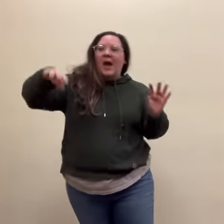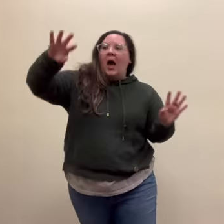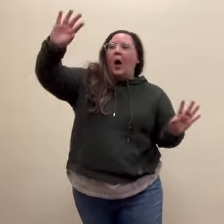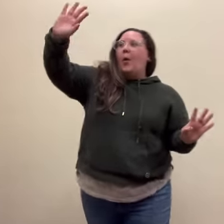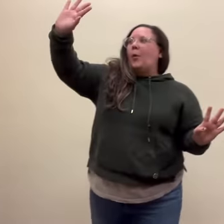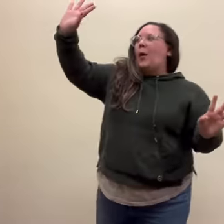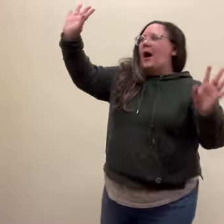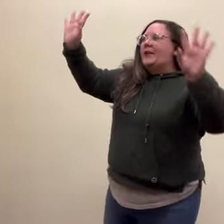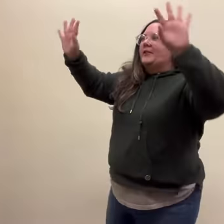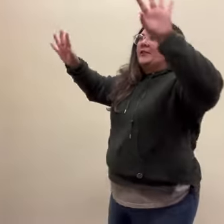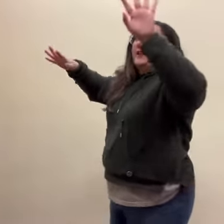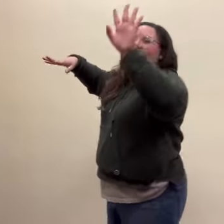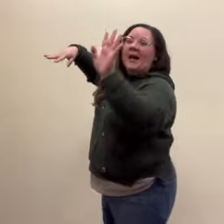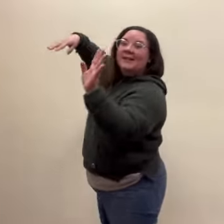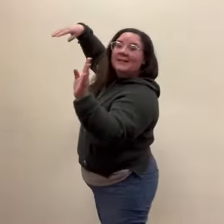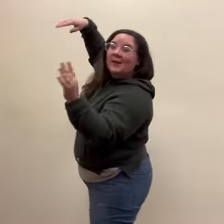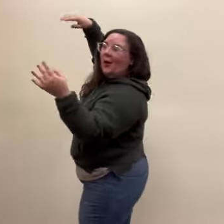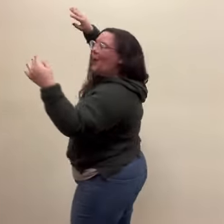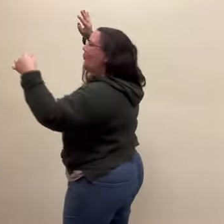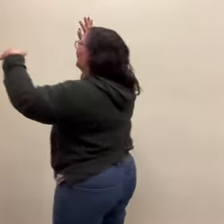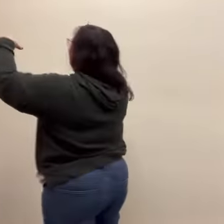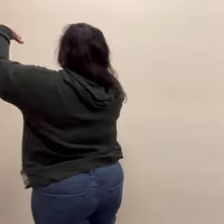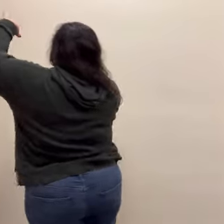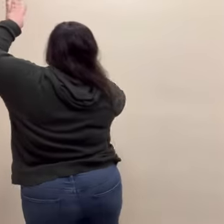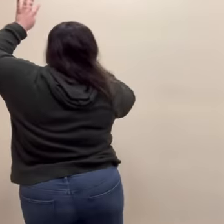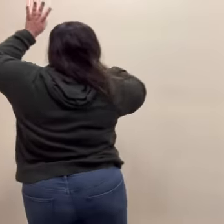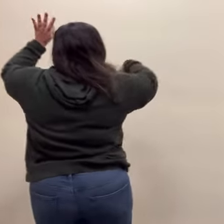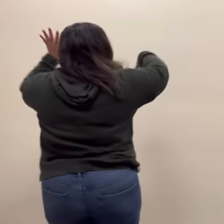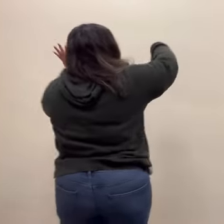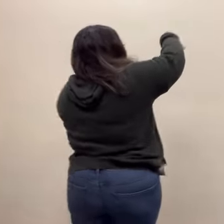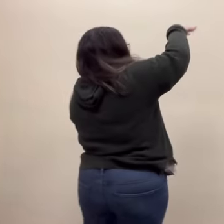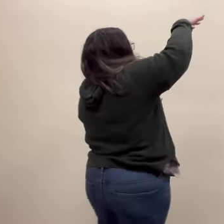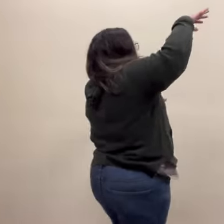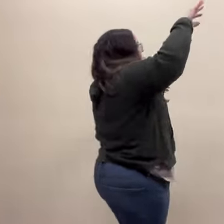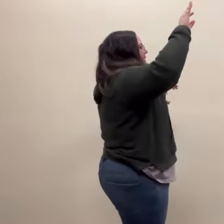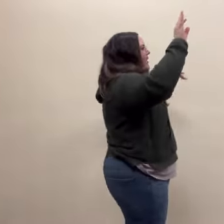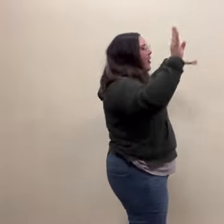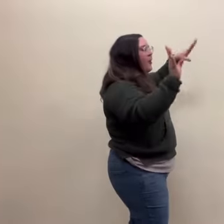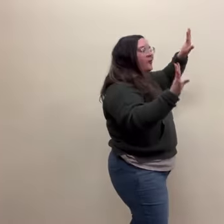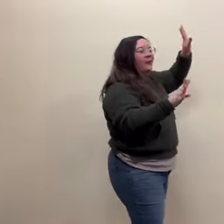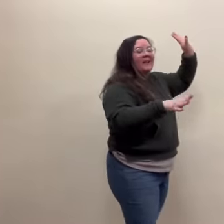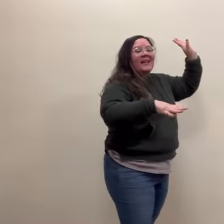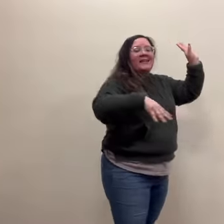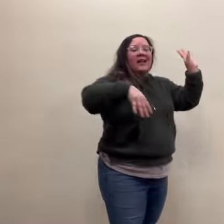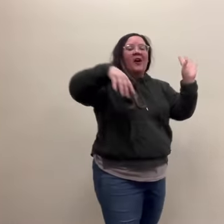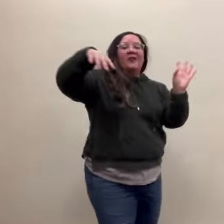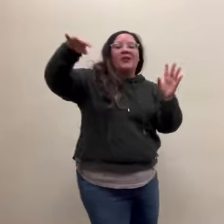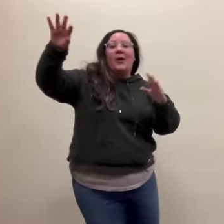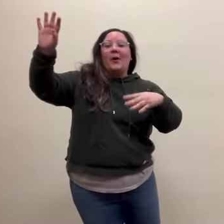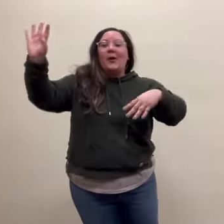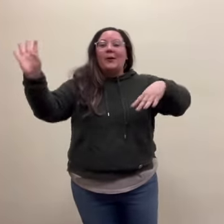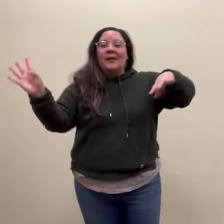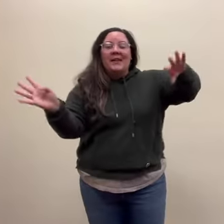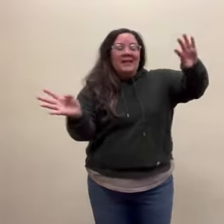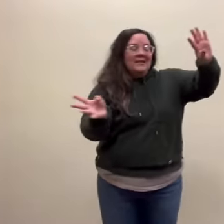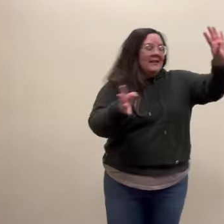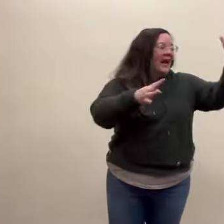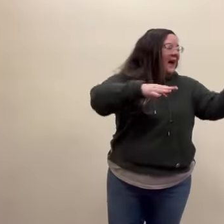Watch the snowflakes, watch the snowflakes floating down,